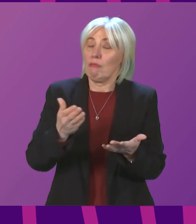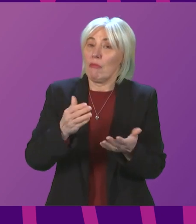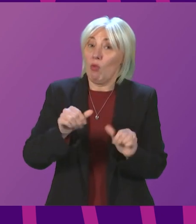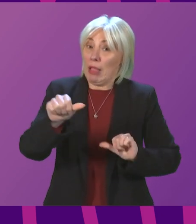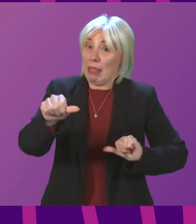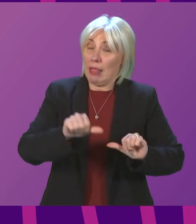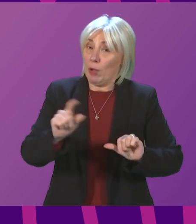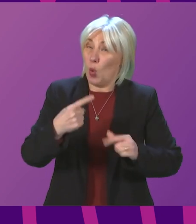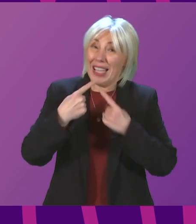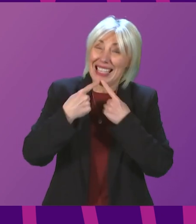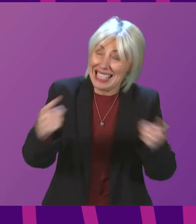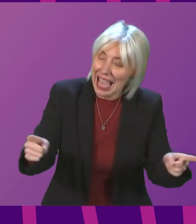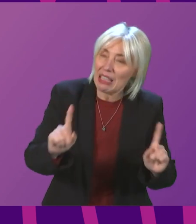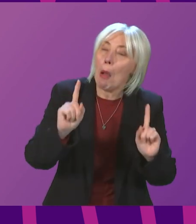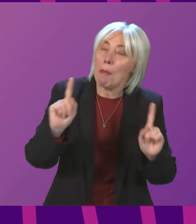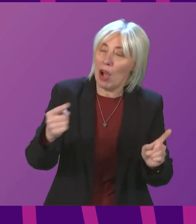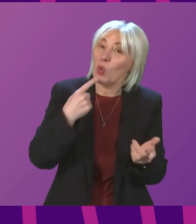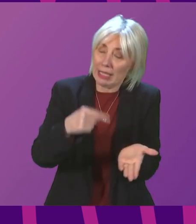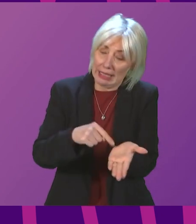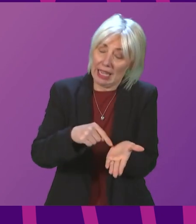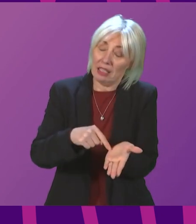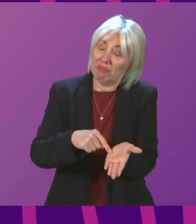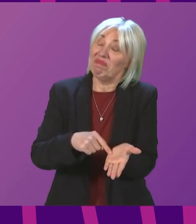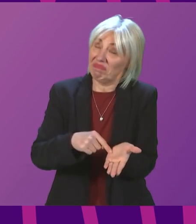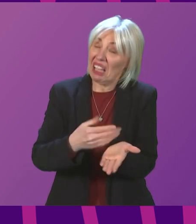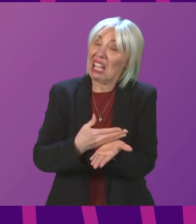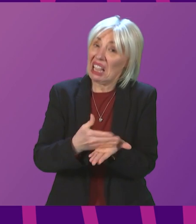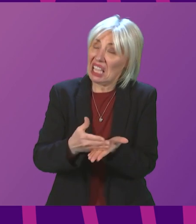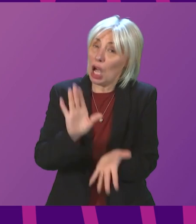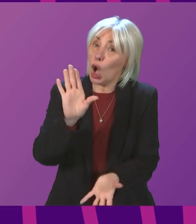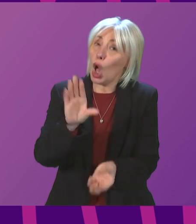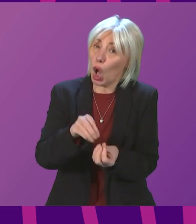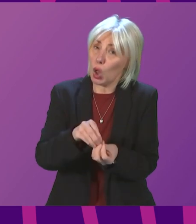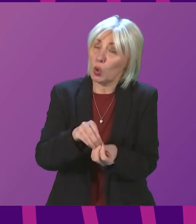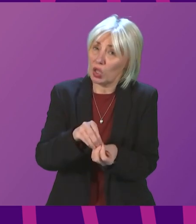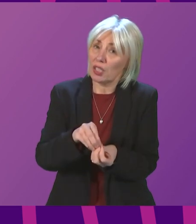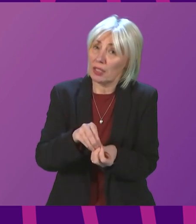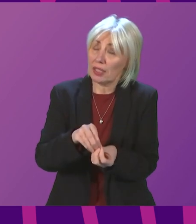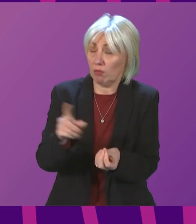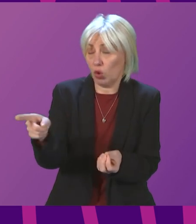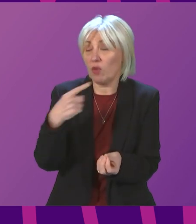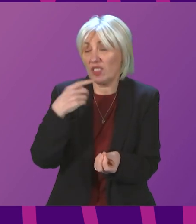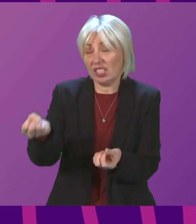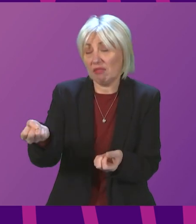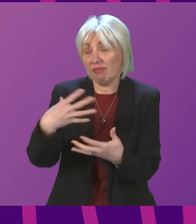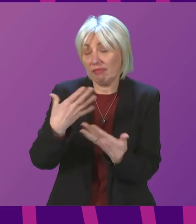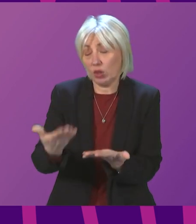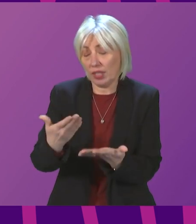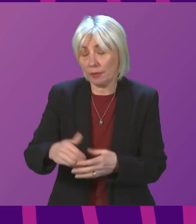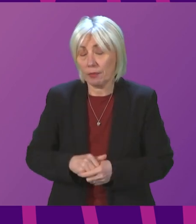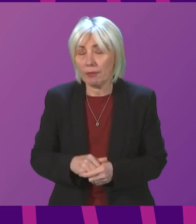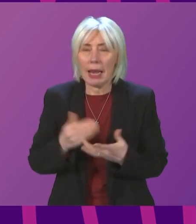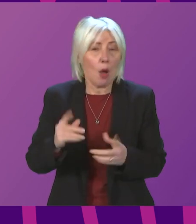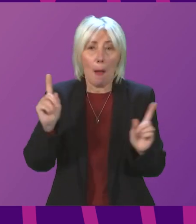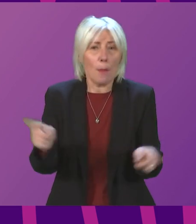to say, but what it did say, I think, was very clear in its conclusions narrated by Evelyn Tweed. I think it is also now